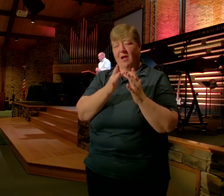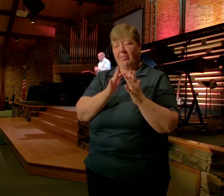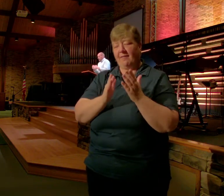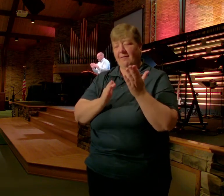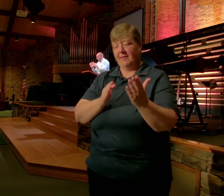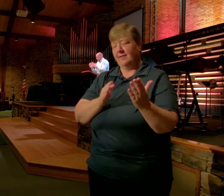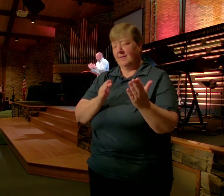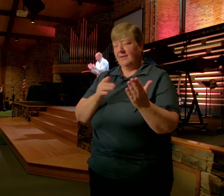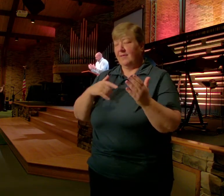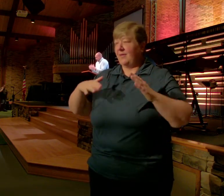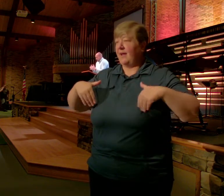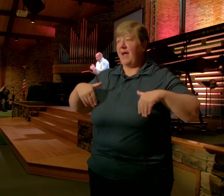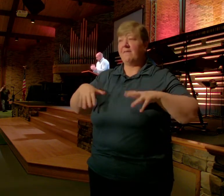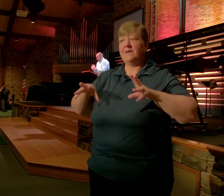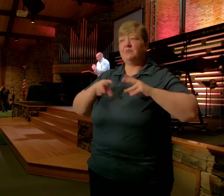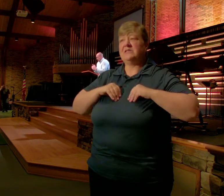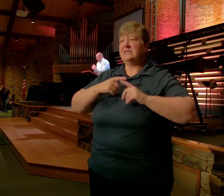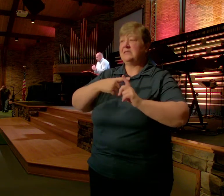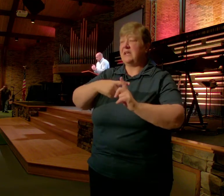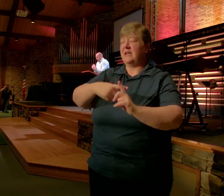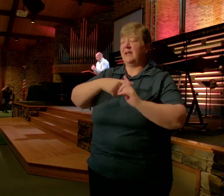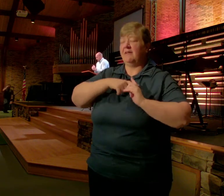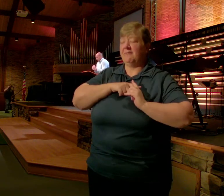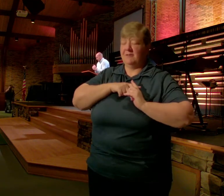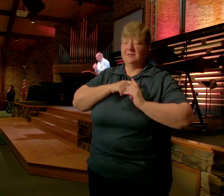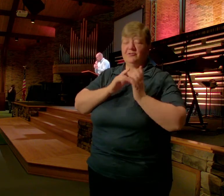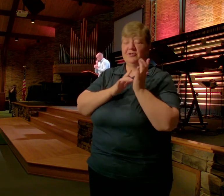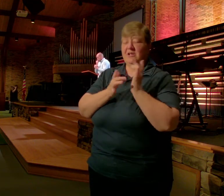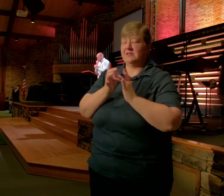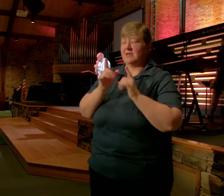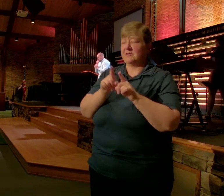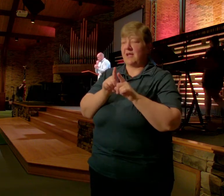Who Have Never Received Jesus As Their Savior And Lord